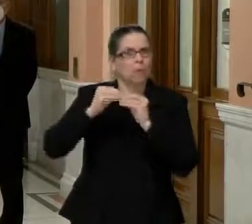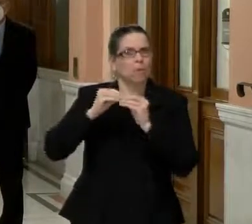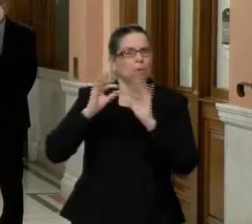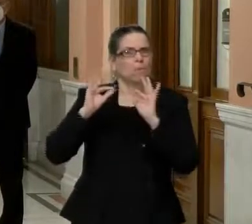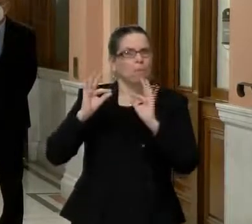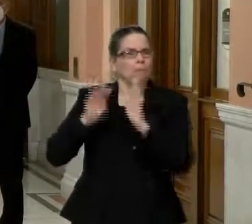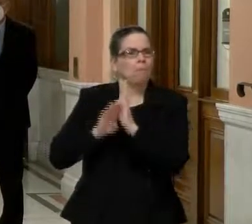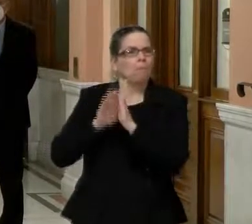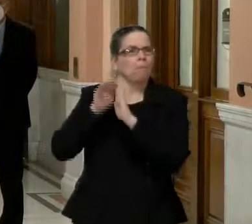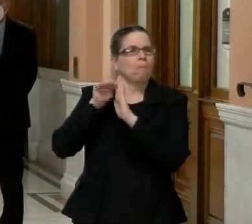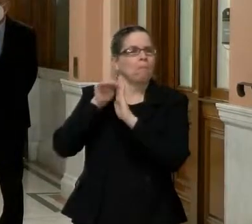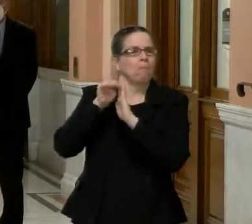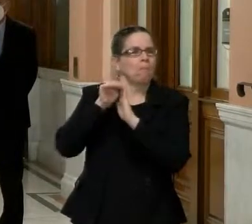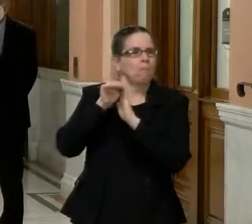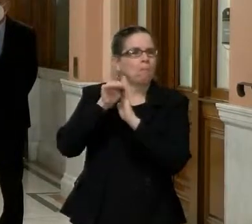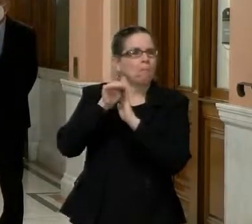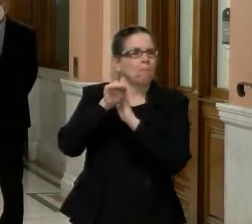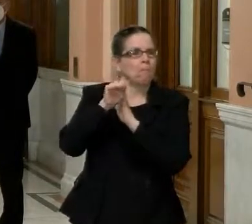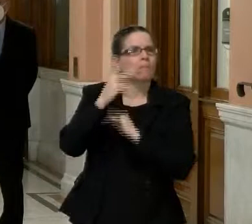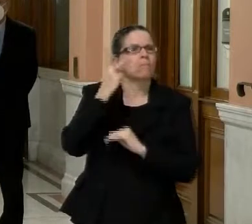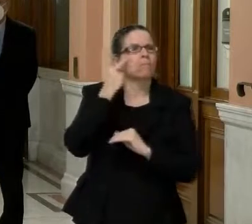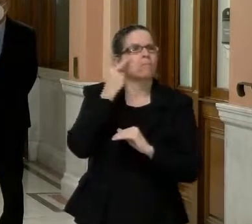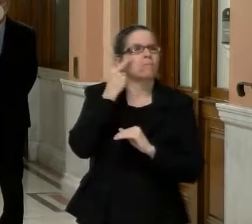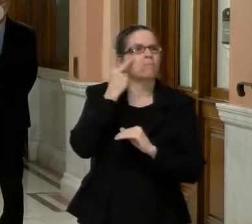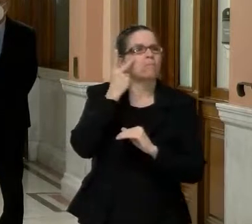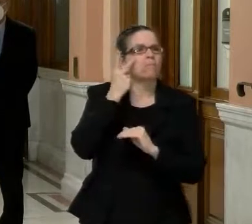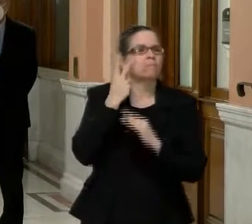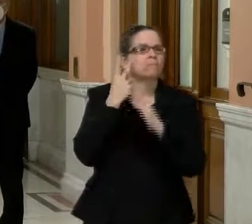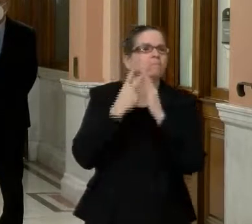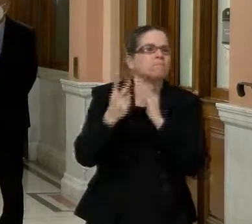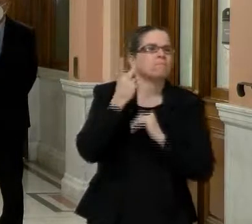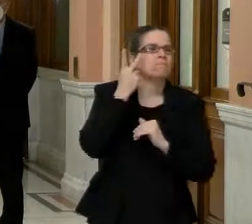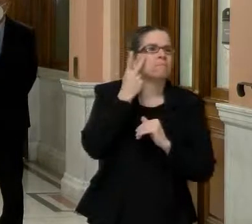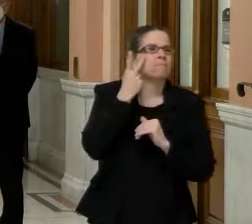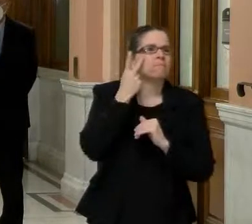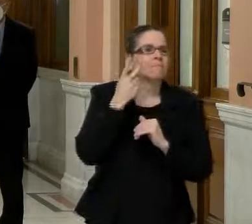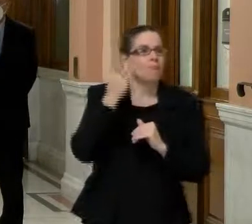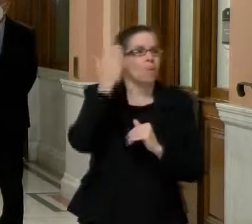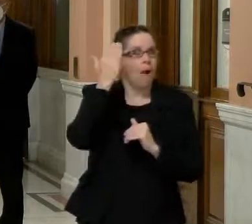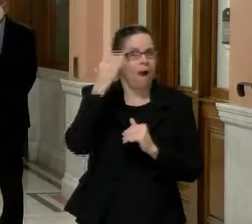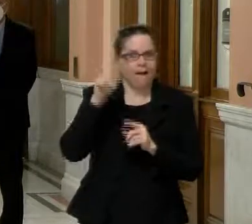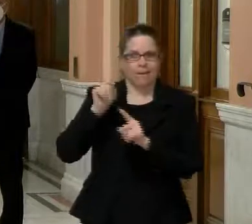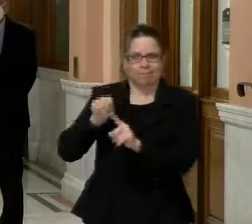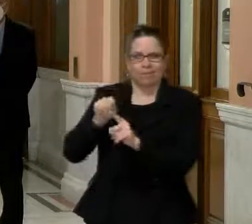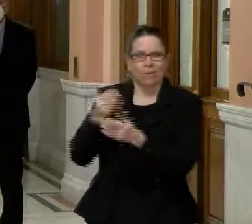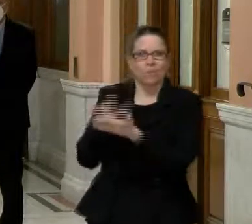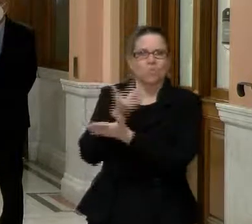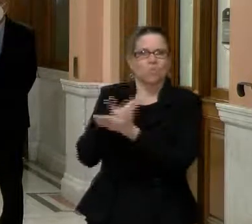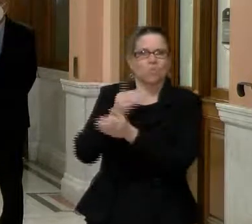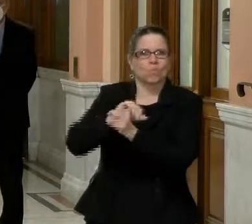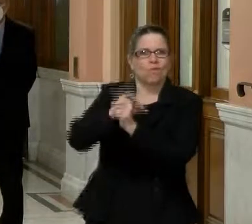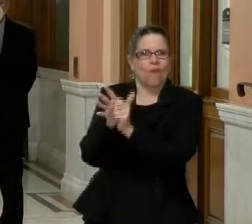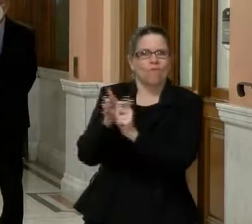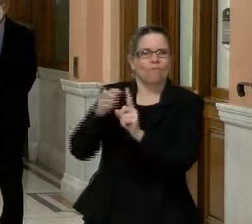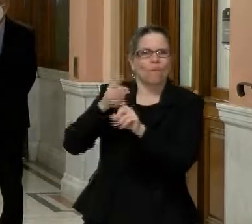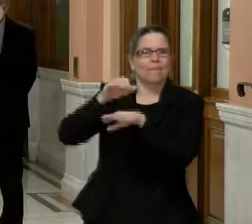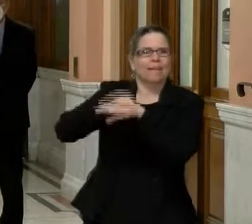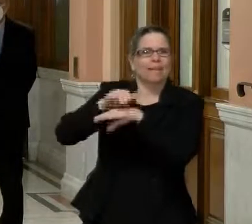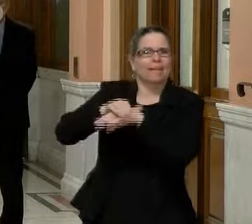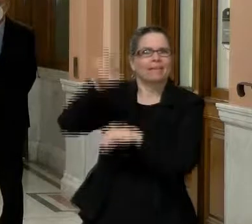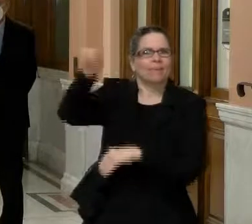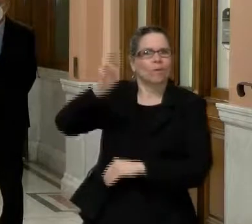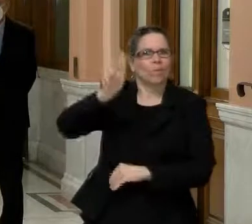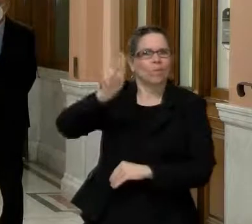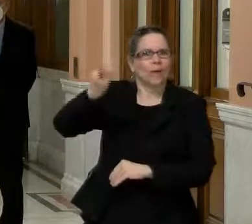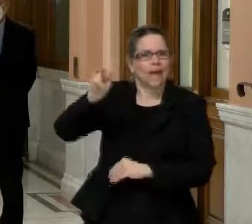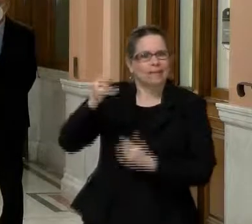are, uh, unsure yet what we're going to be up against in terms of the new UK variant, if that becomes more widespread in the